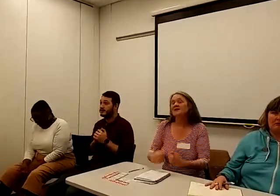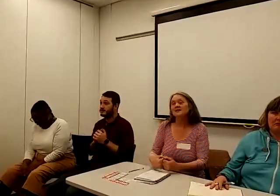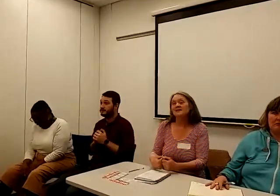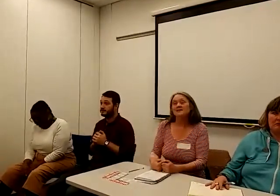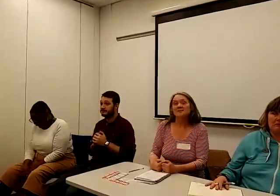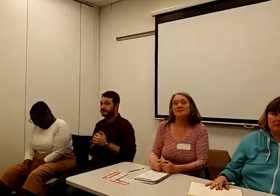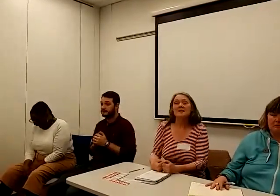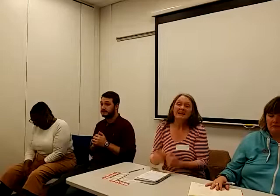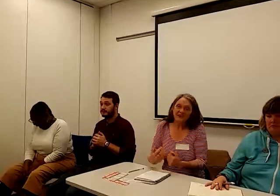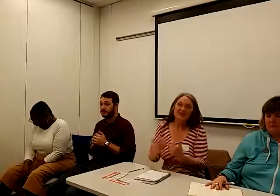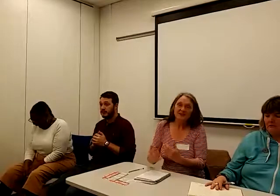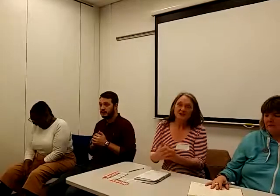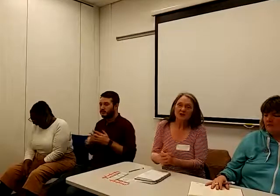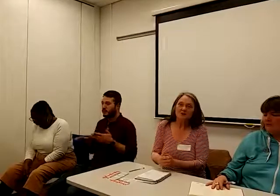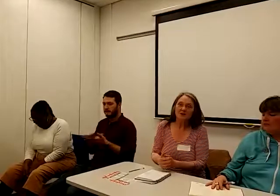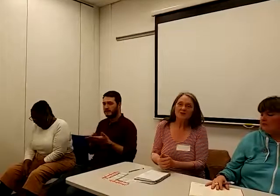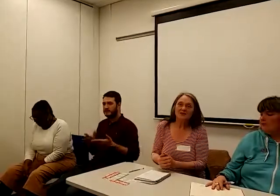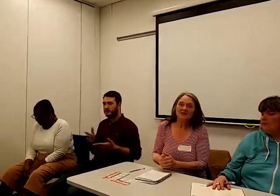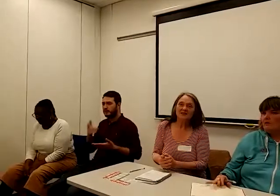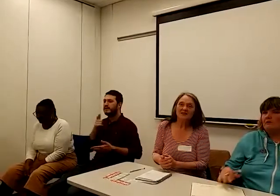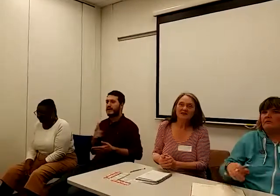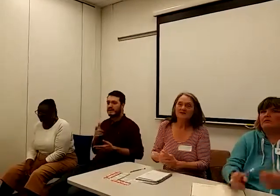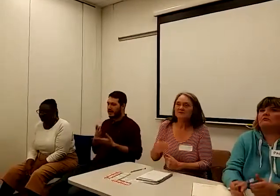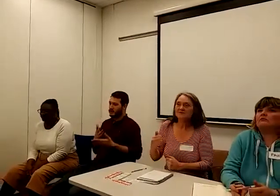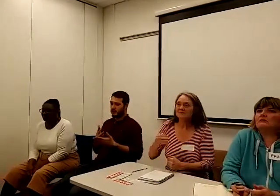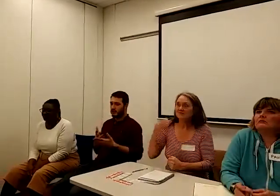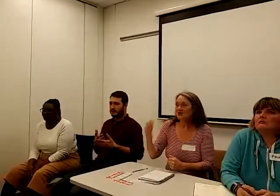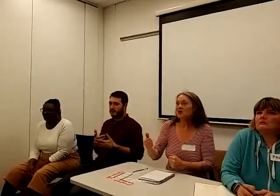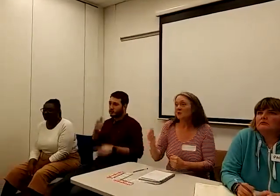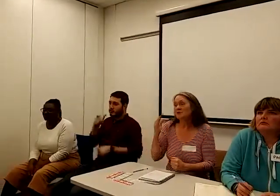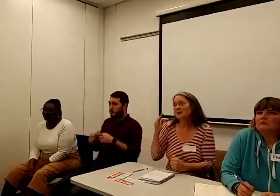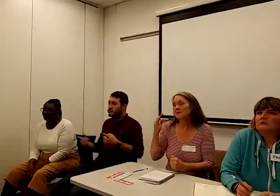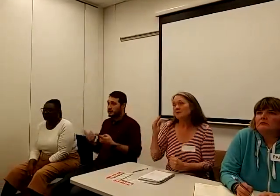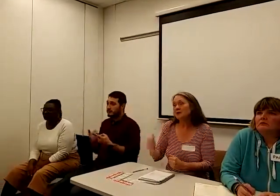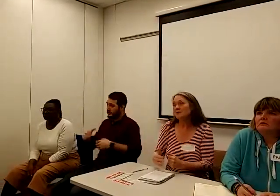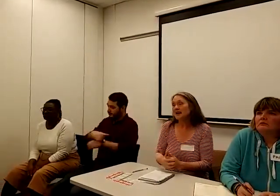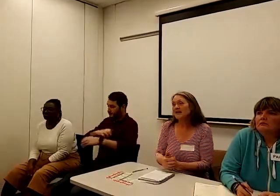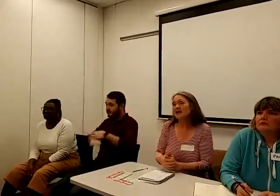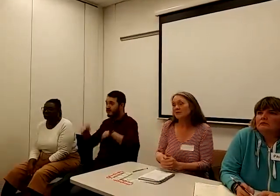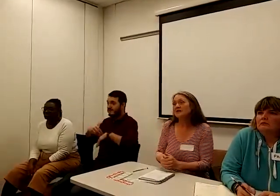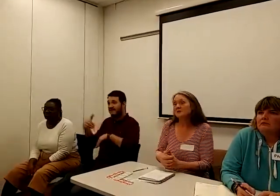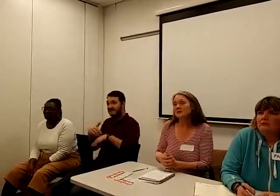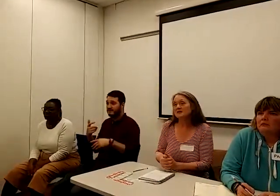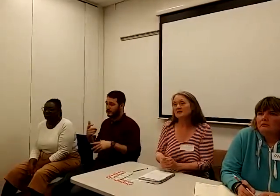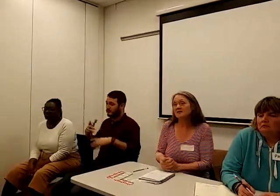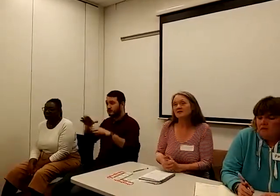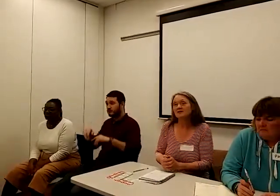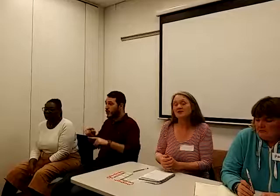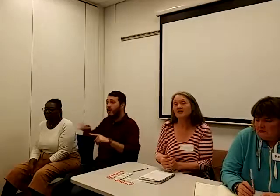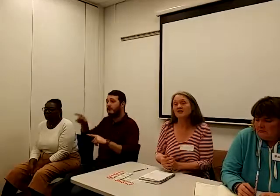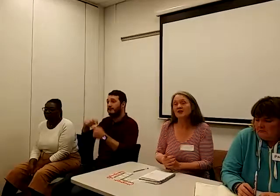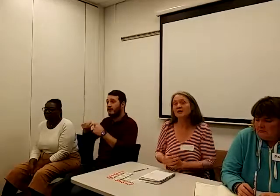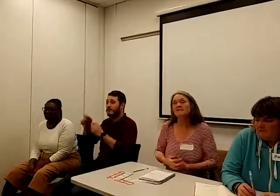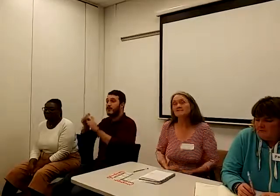meaningfully do something that stops people being made homeless because of universal credit.